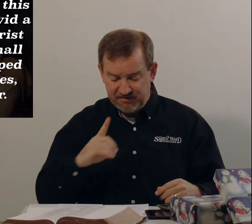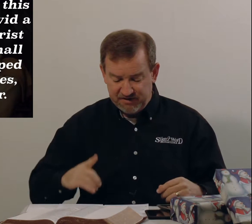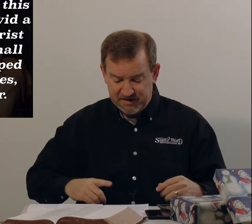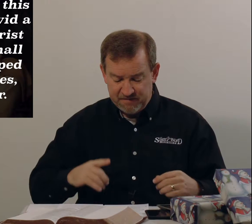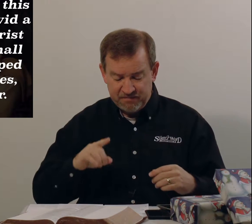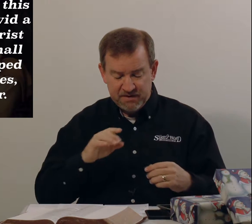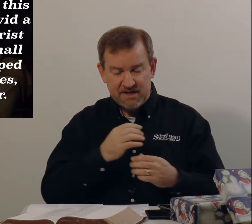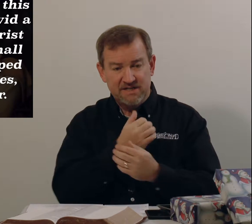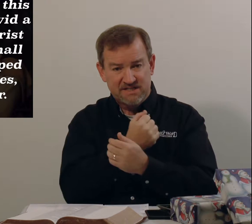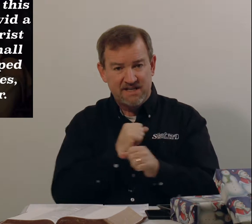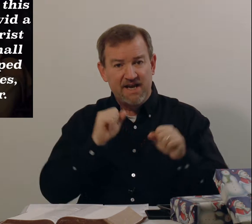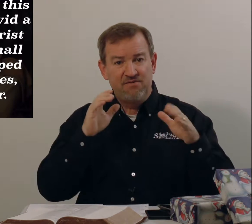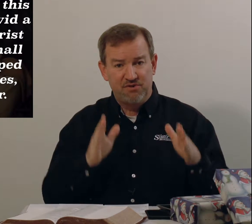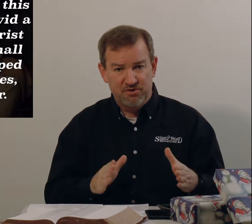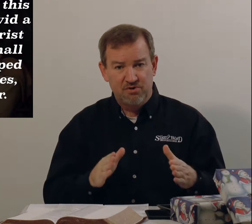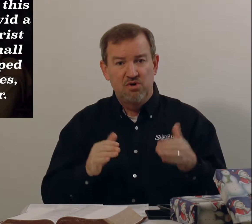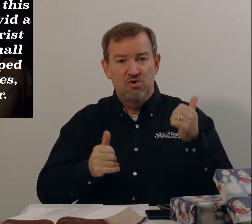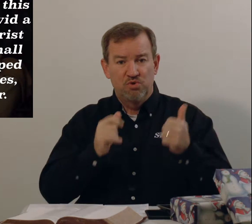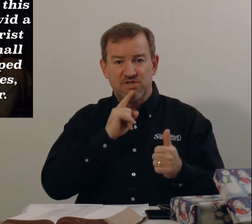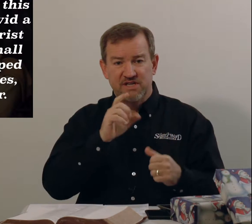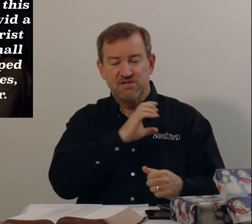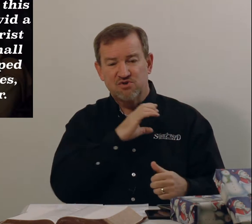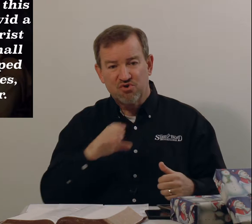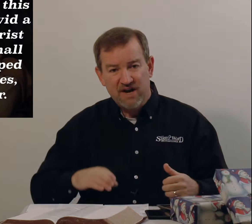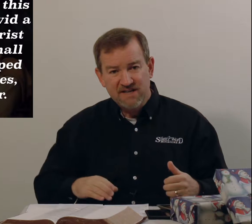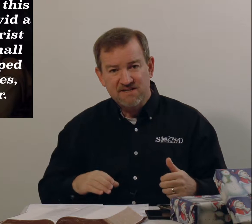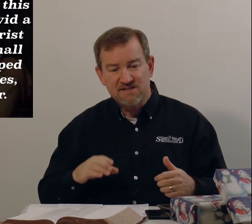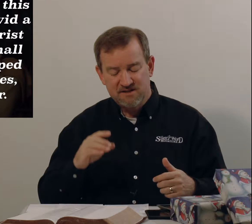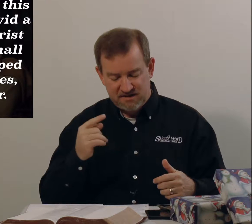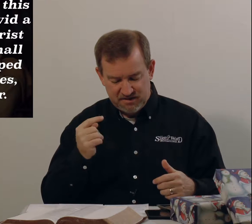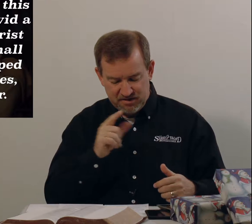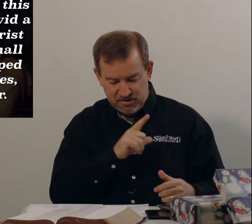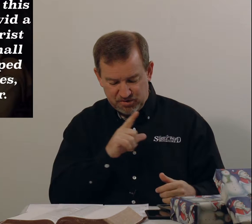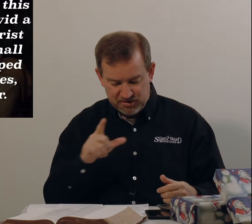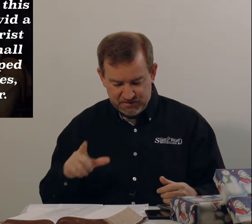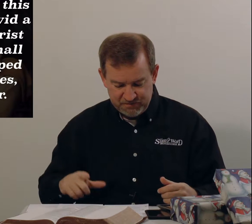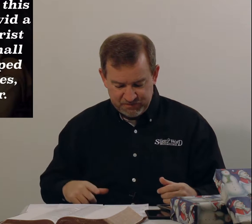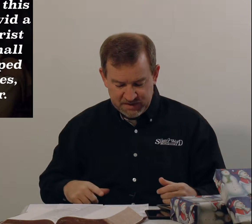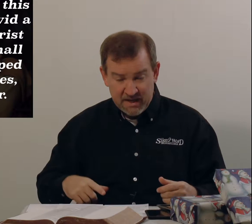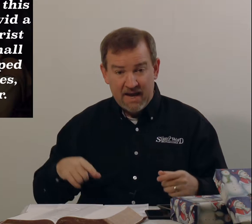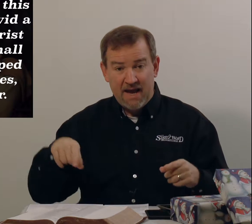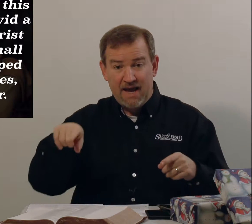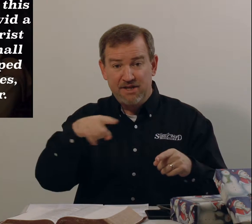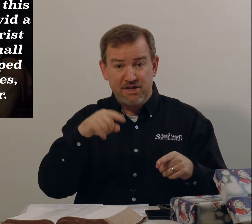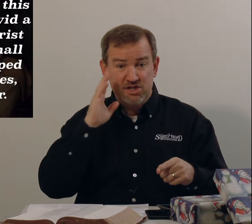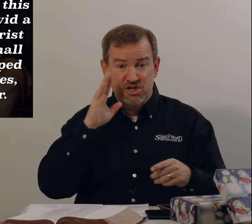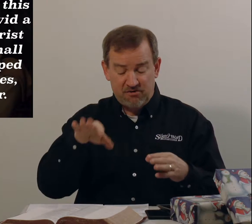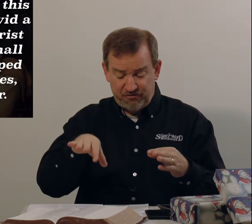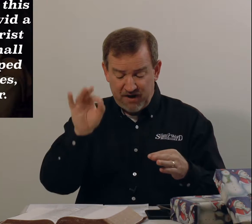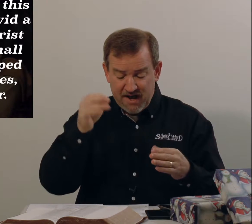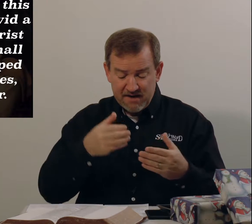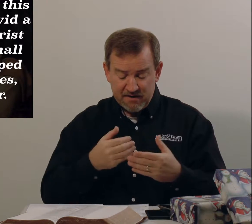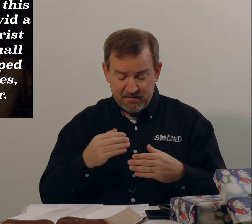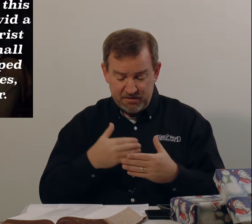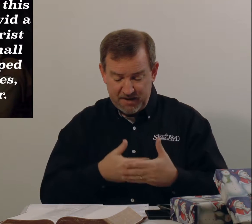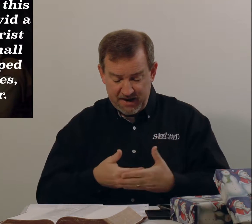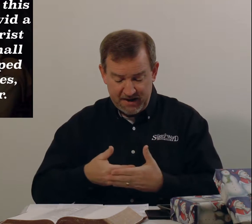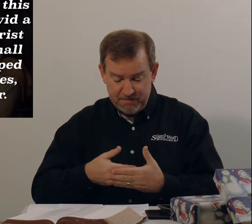a Savior, which is Christ the Lord. And ye shall find the babe